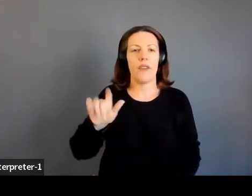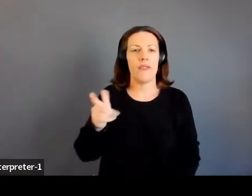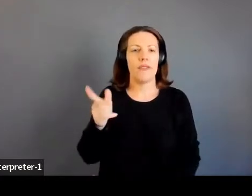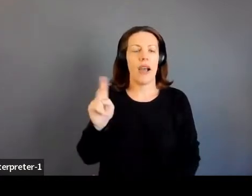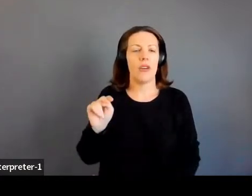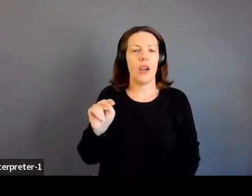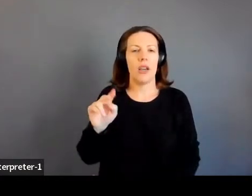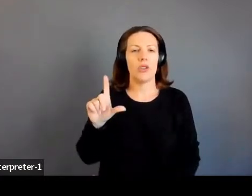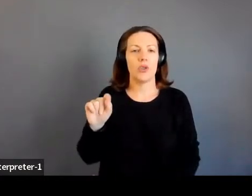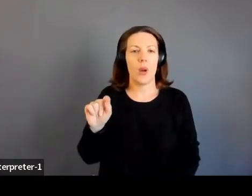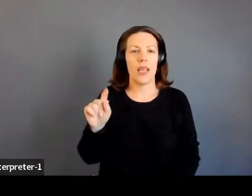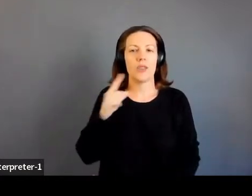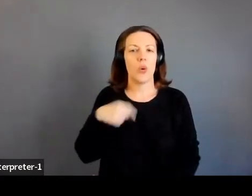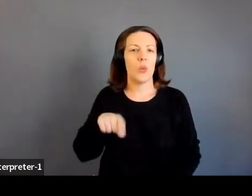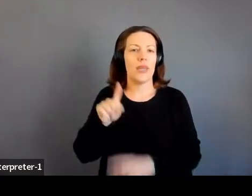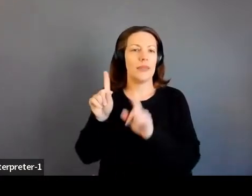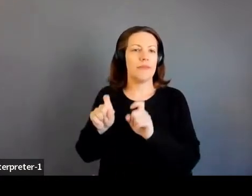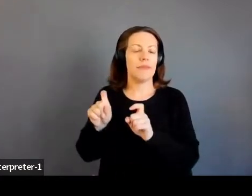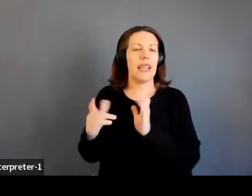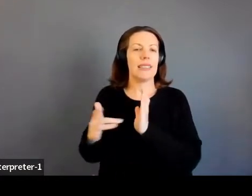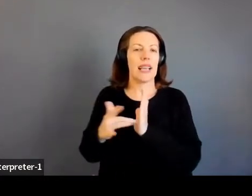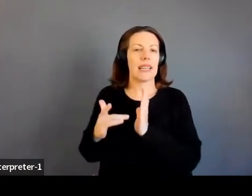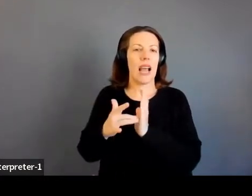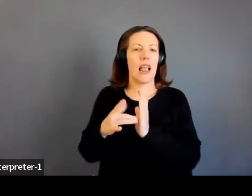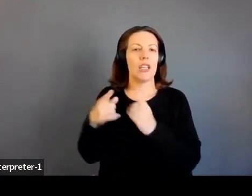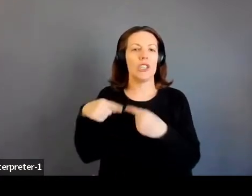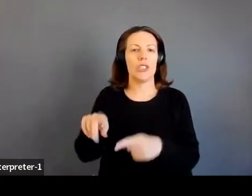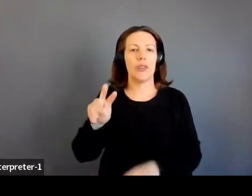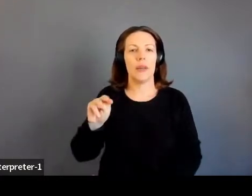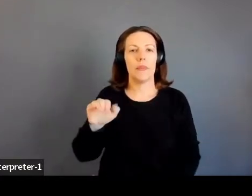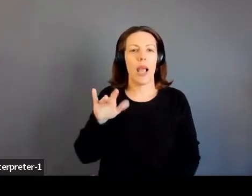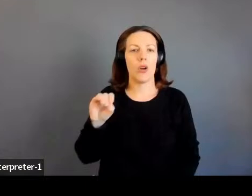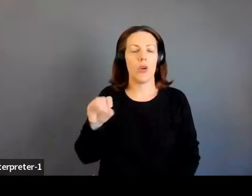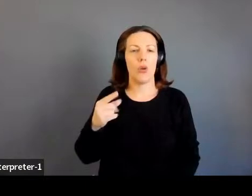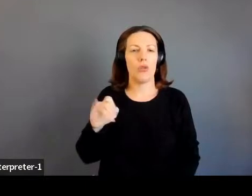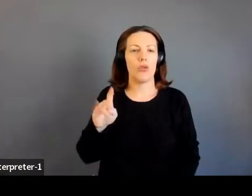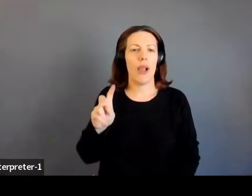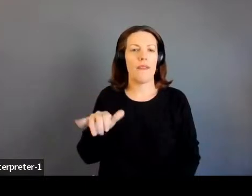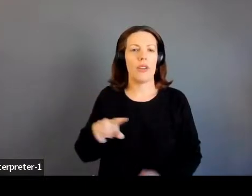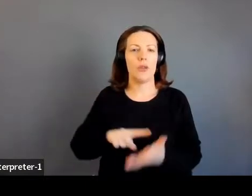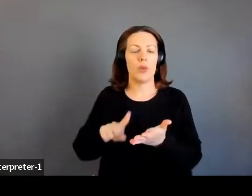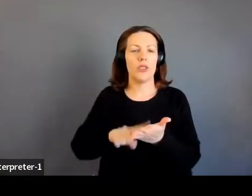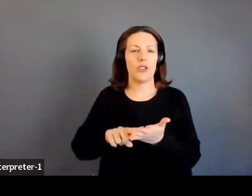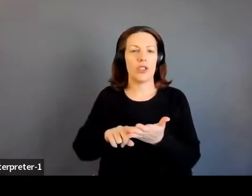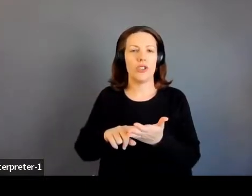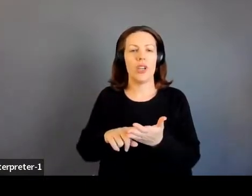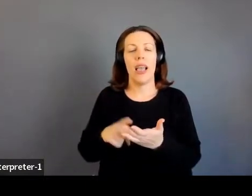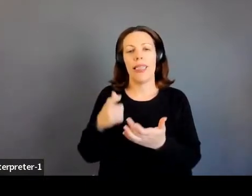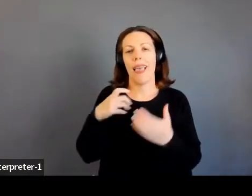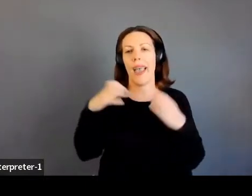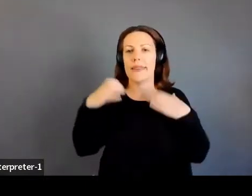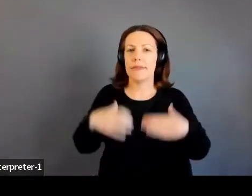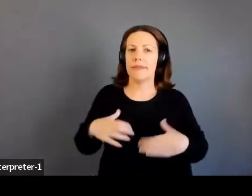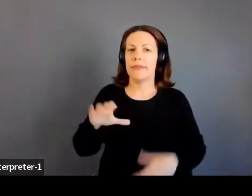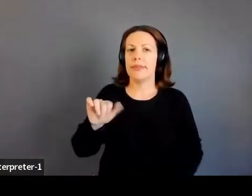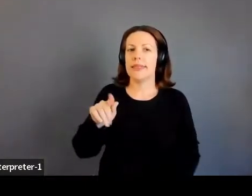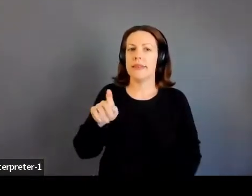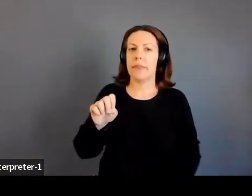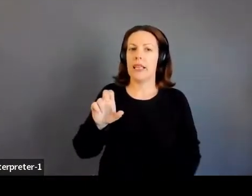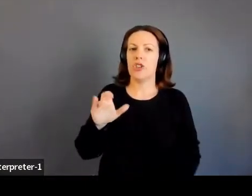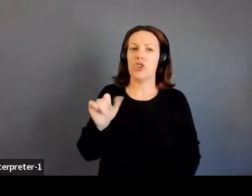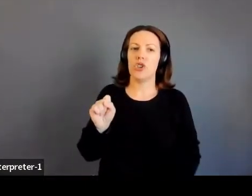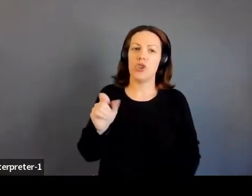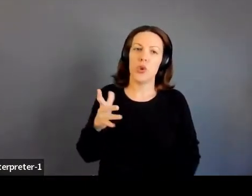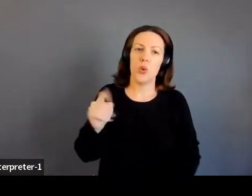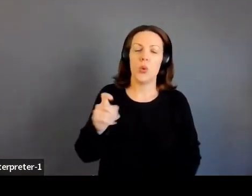decade, testing technologies during microgravity, research campaigns, whether it was prototype spacesuits or fluid technologies